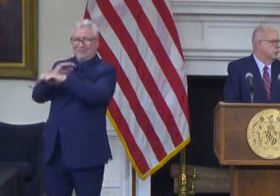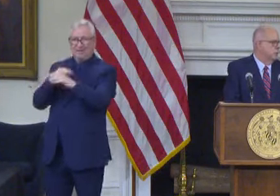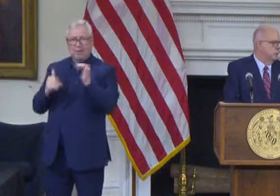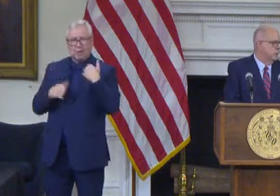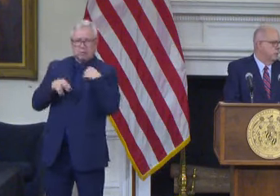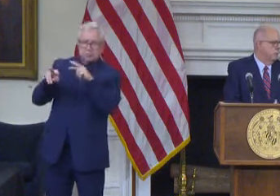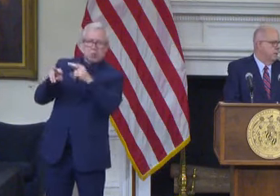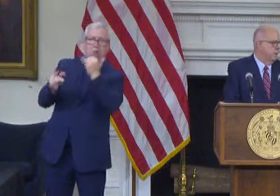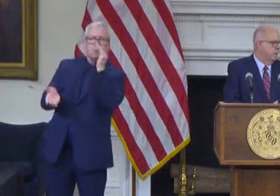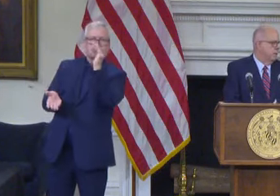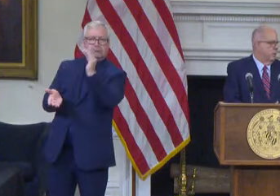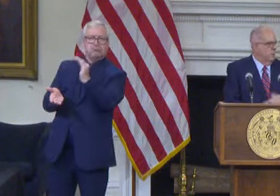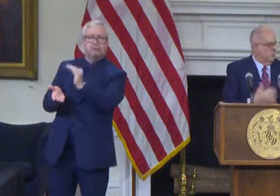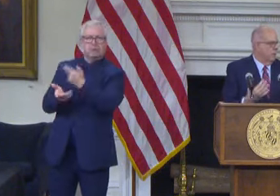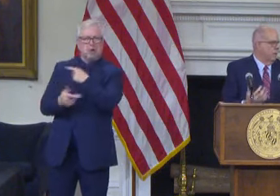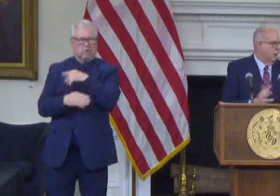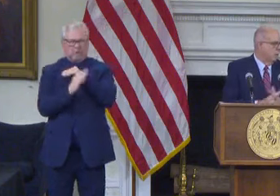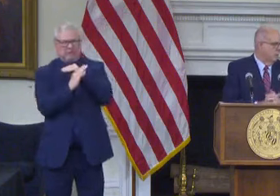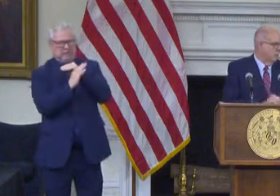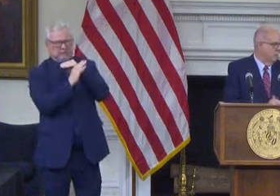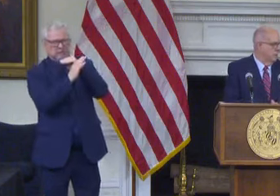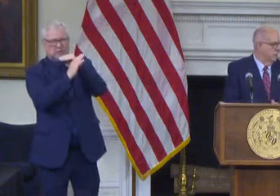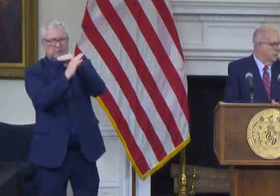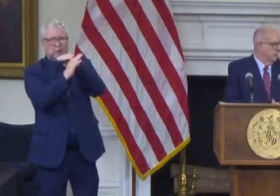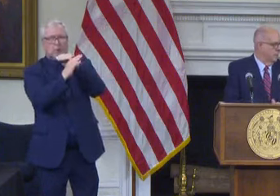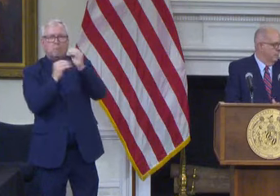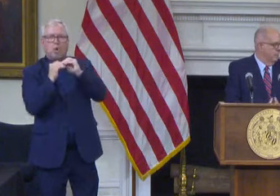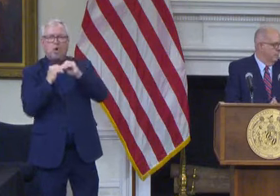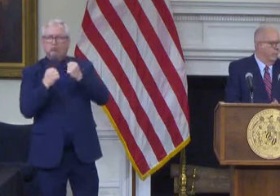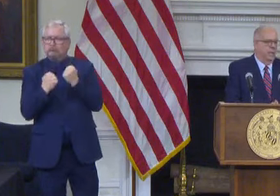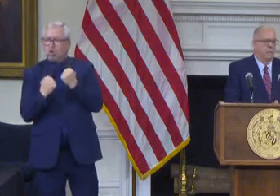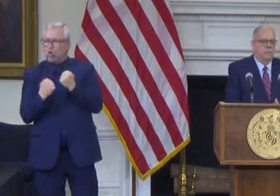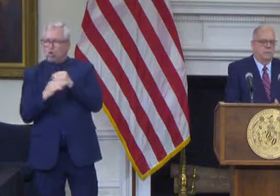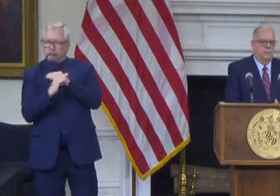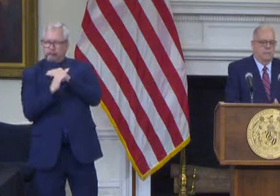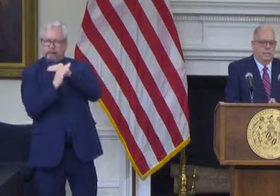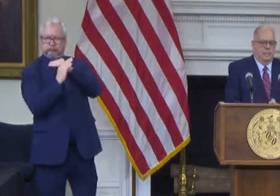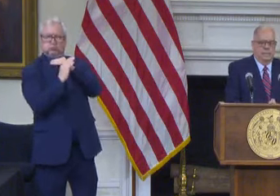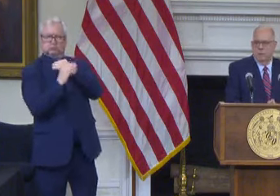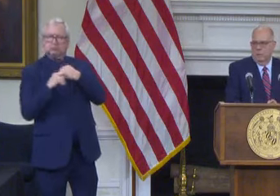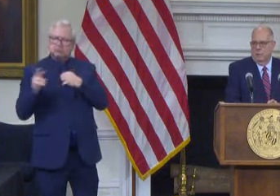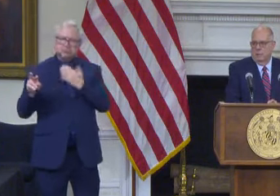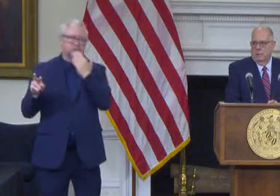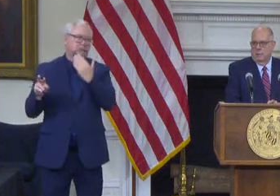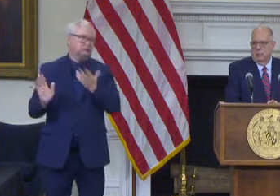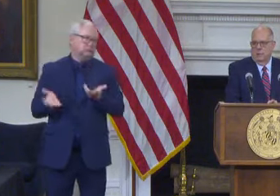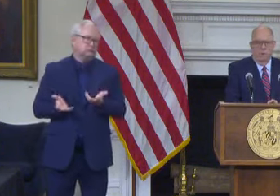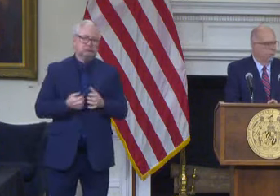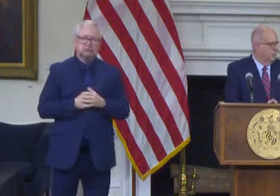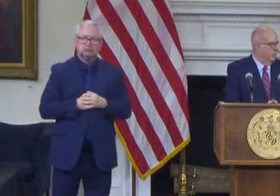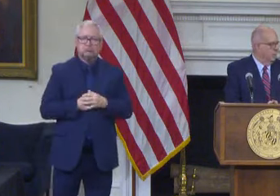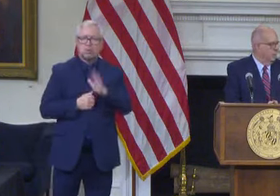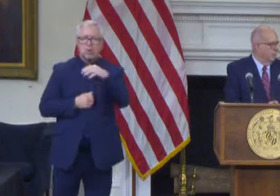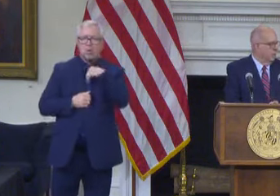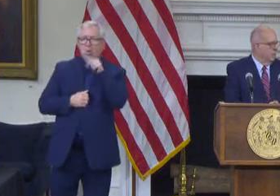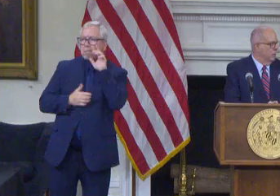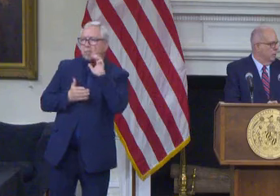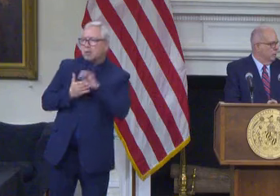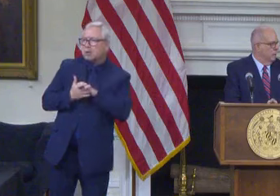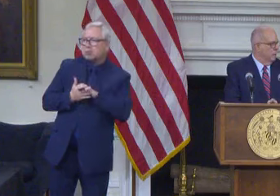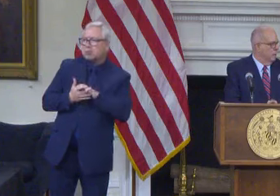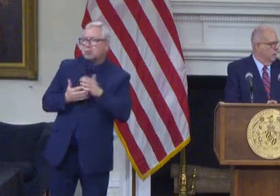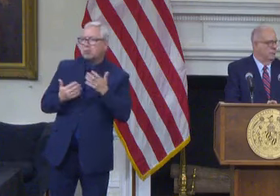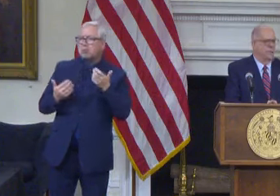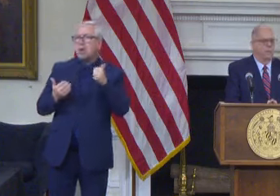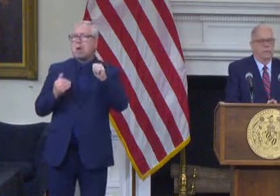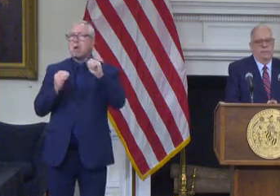intrusive and with a much better outcome than we were afraid might be the case um we don't believe it um that any data